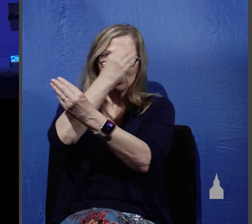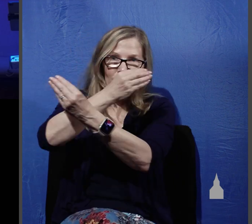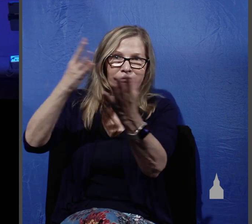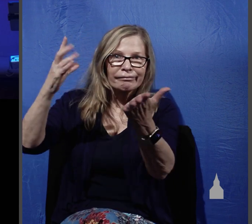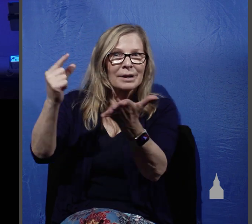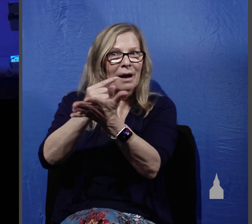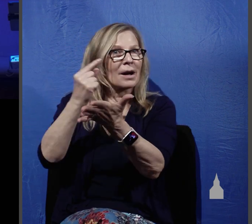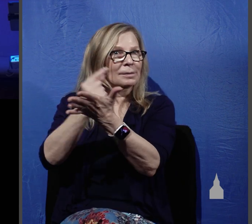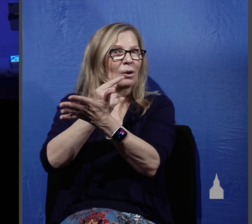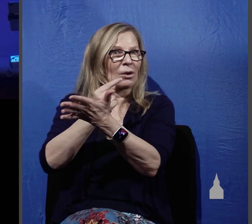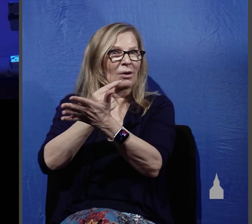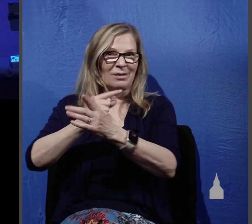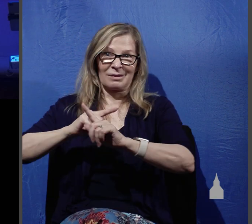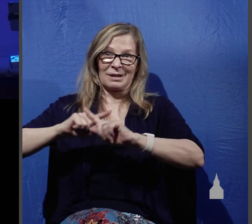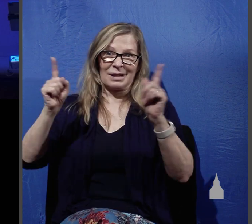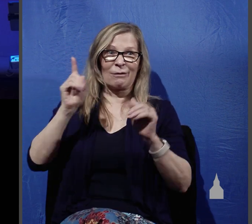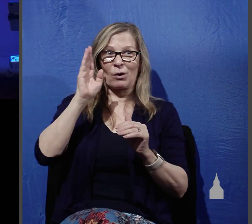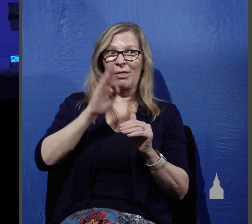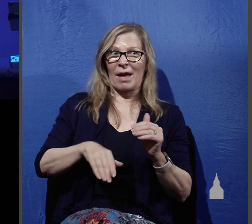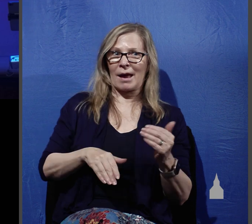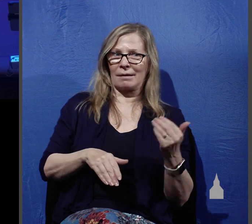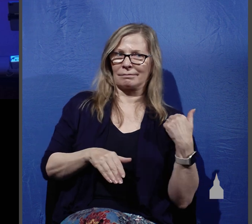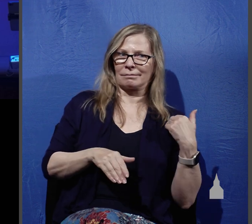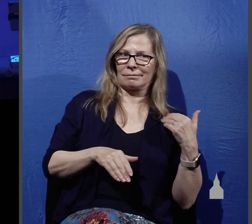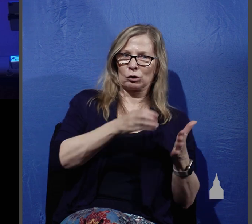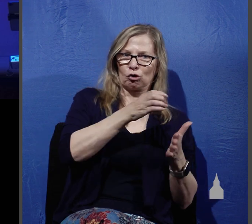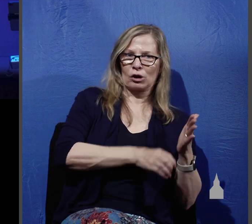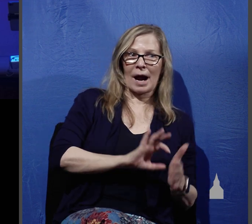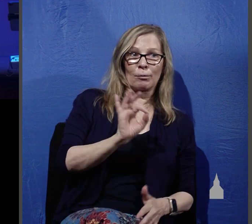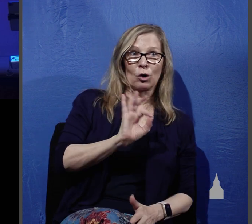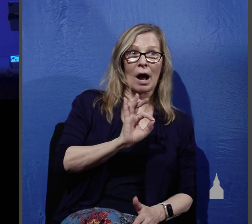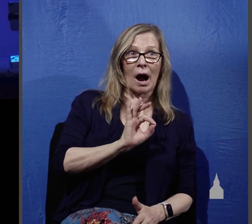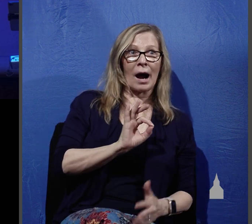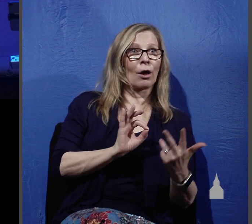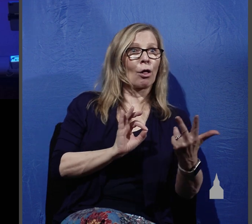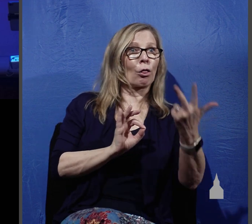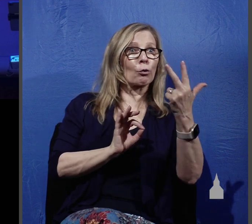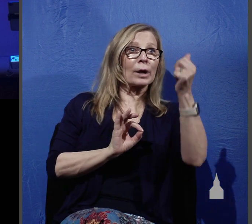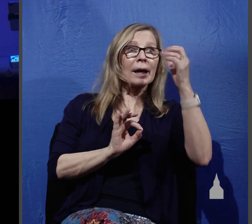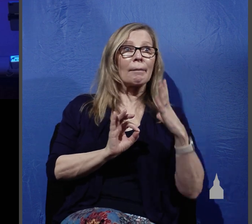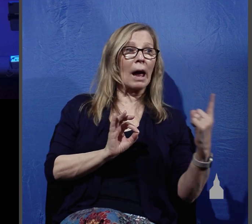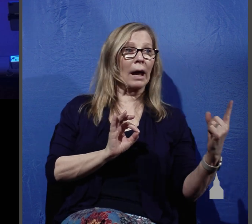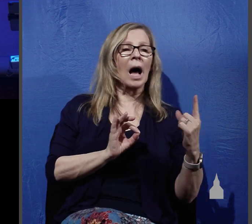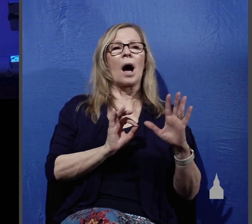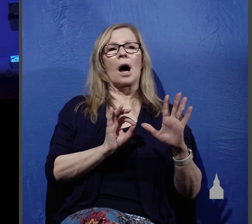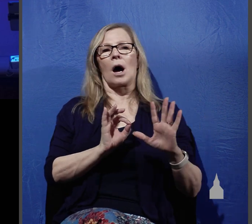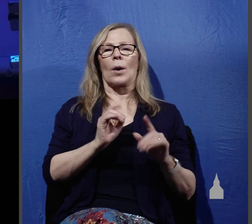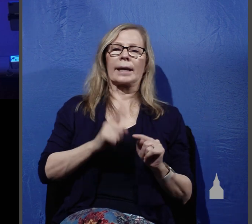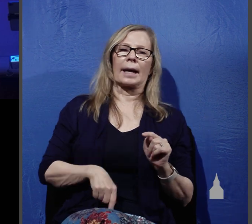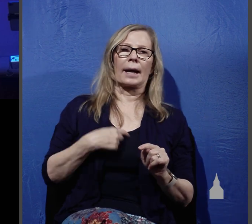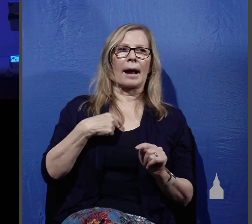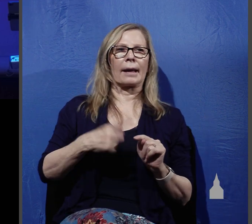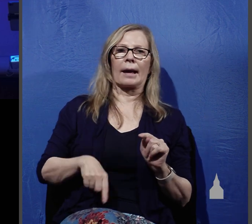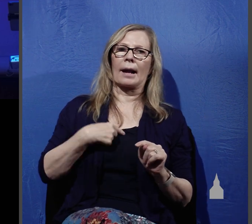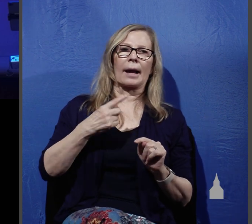are unlike the three at the end of chapter 9 who refuse to follow Christ. They are committed and loyal to Jesus, and that the Lord's instructions